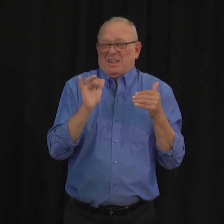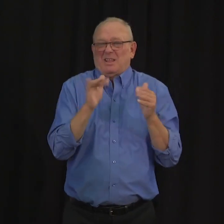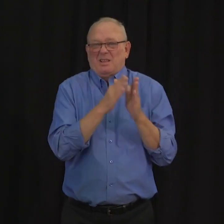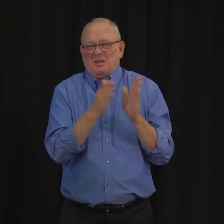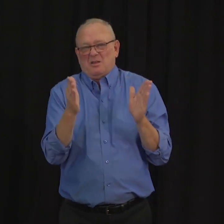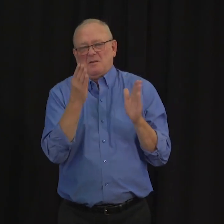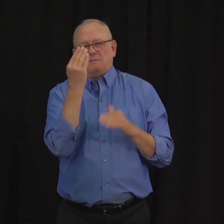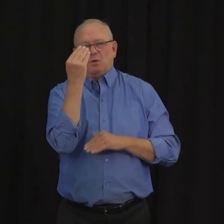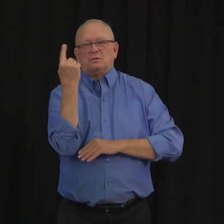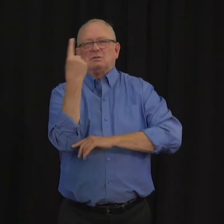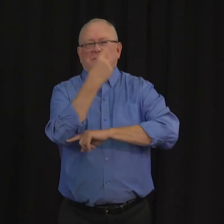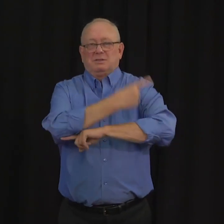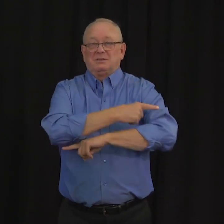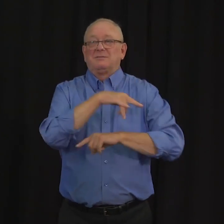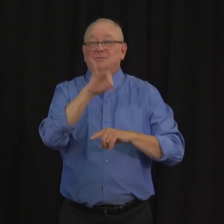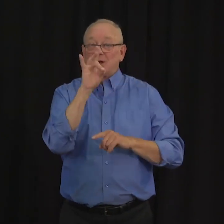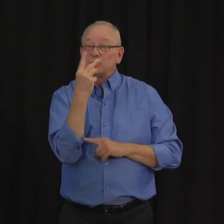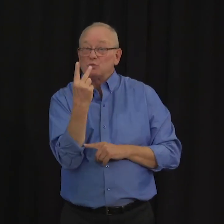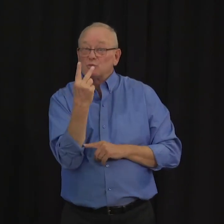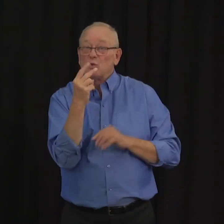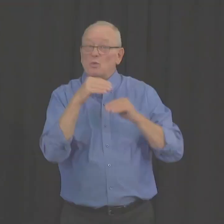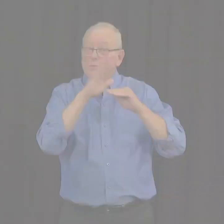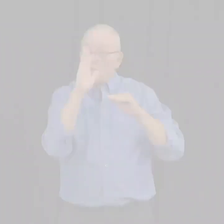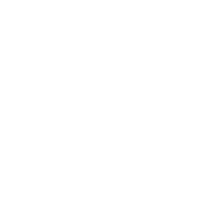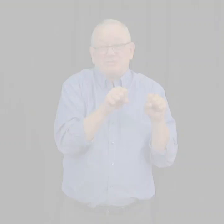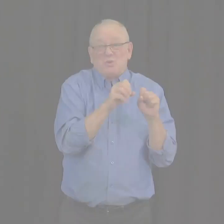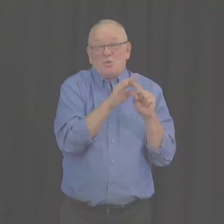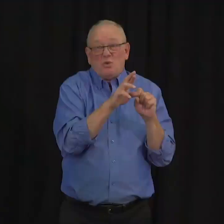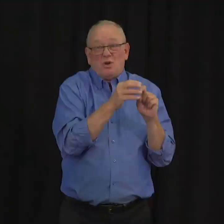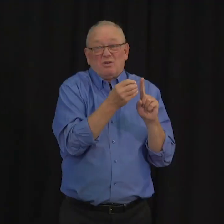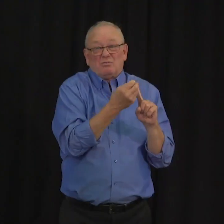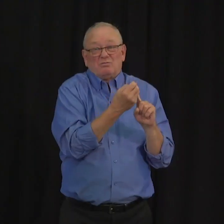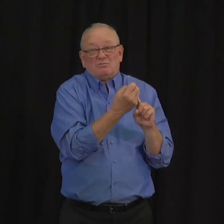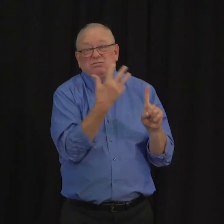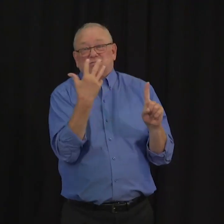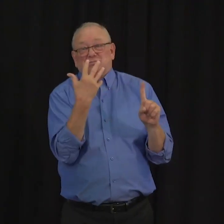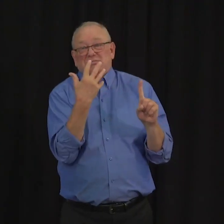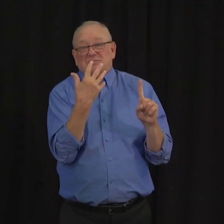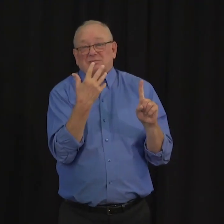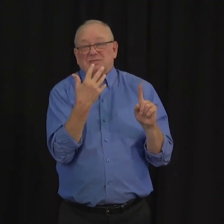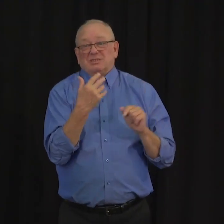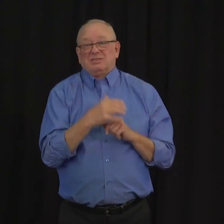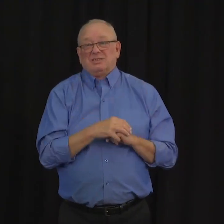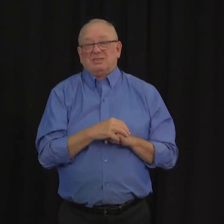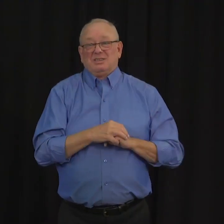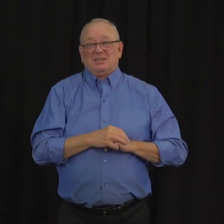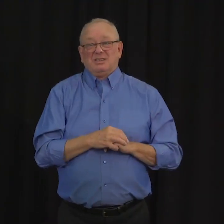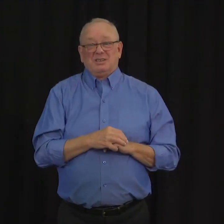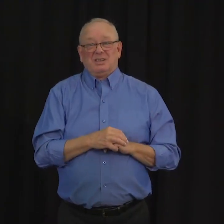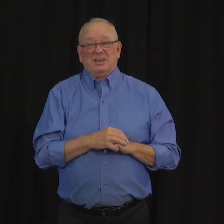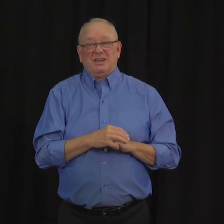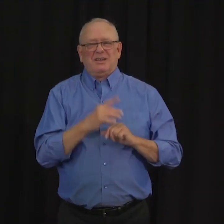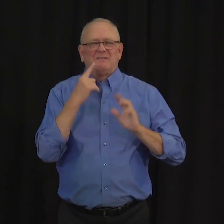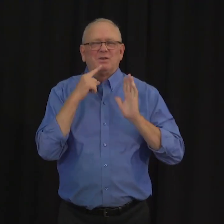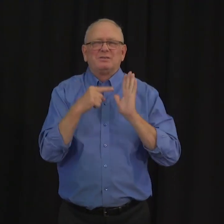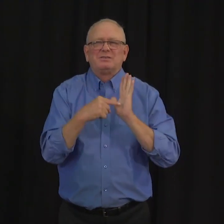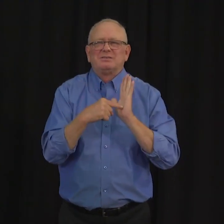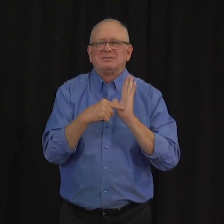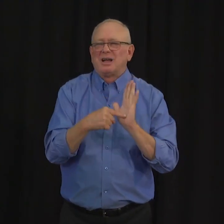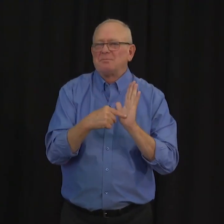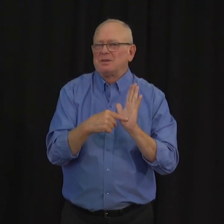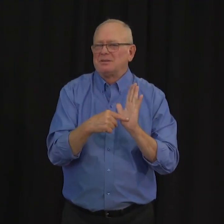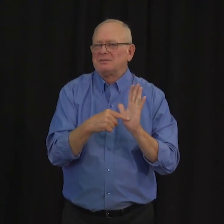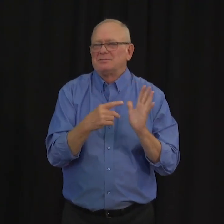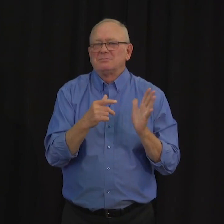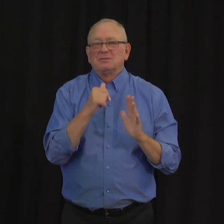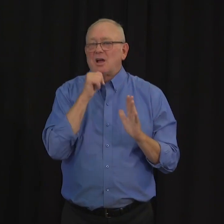disease could have been acquired or transmitted in the school. So I want to be clear about an example where we would not put it on the map. So for example